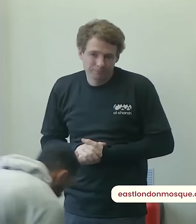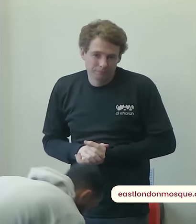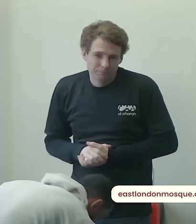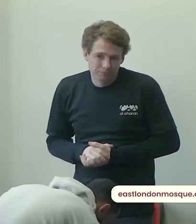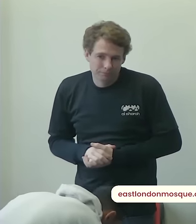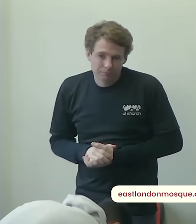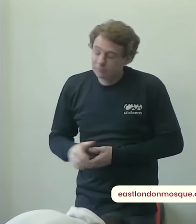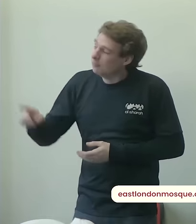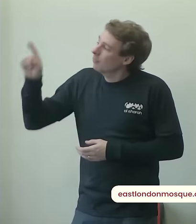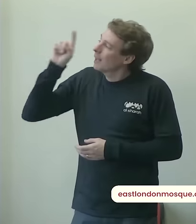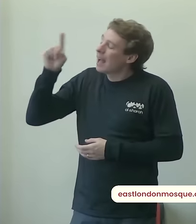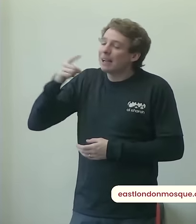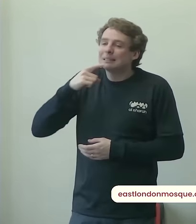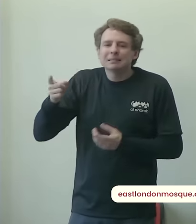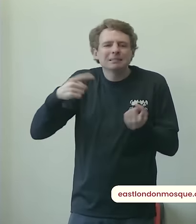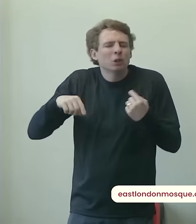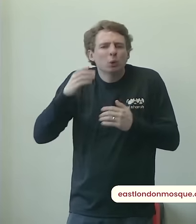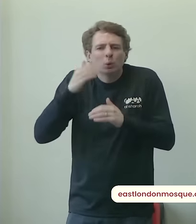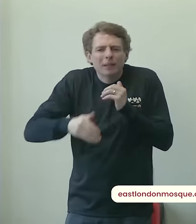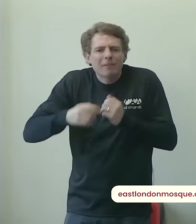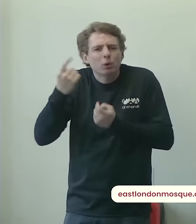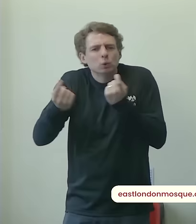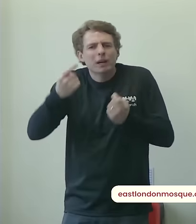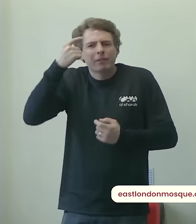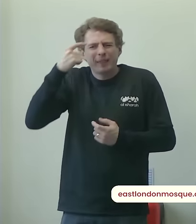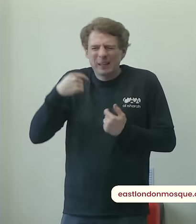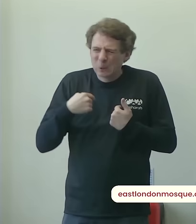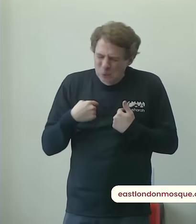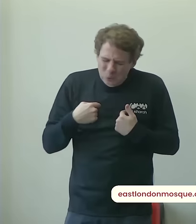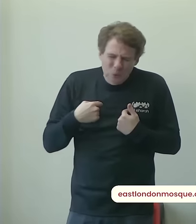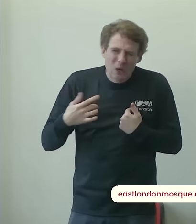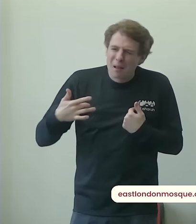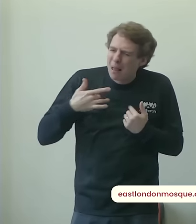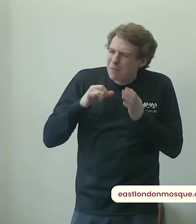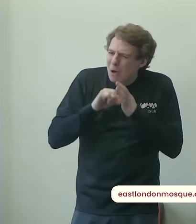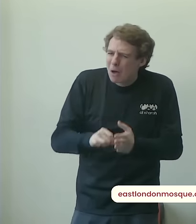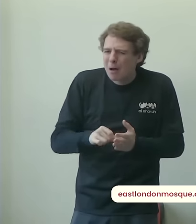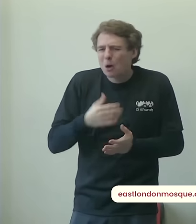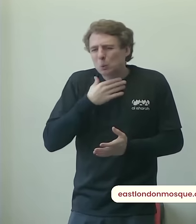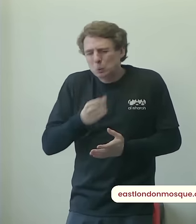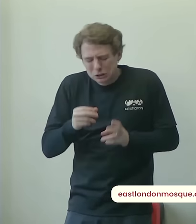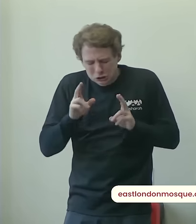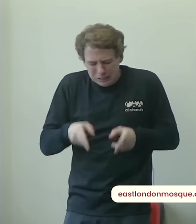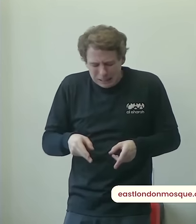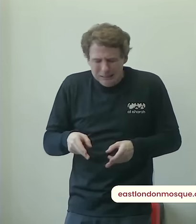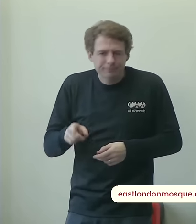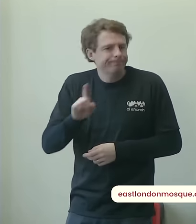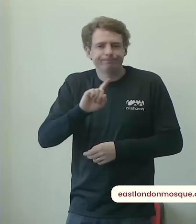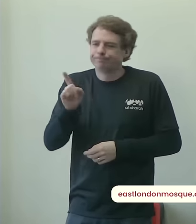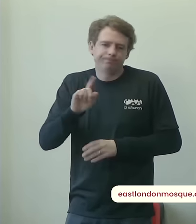life because of hardship or difficulty that you're going through you say oh allah keep me alive for as long as you know